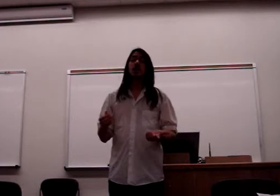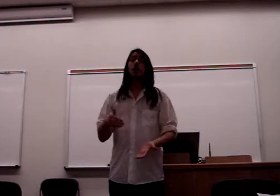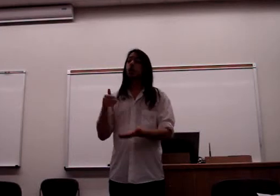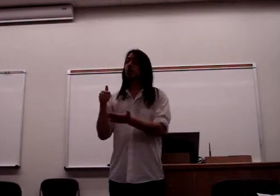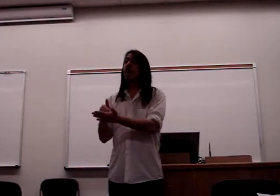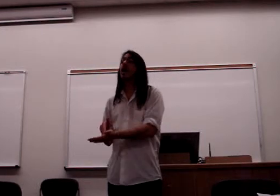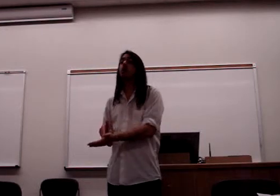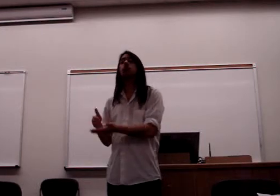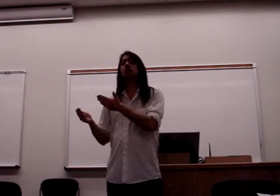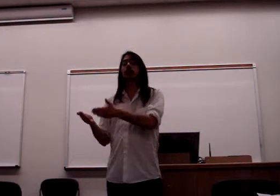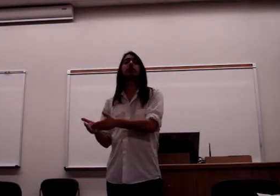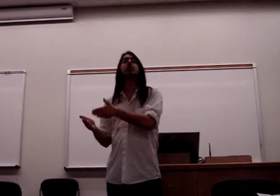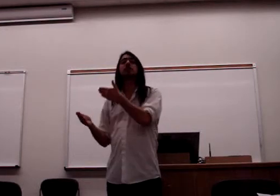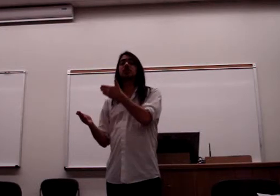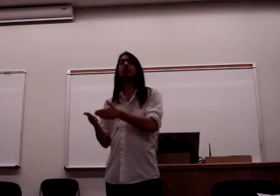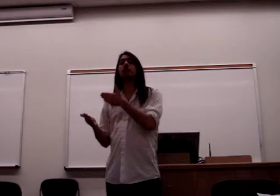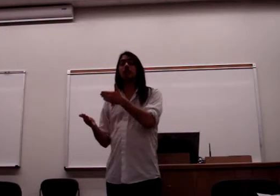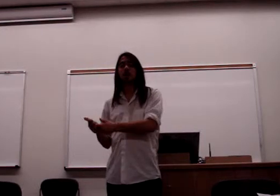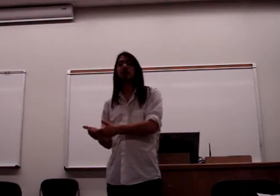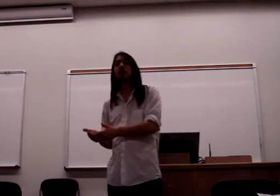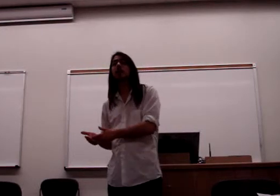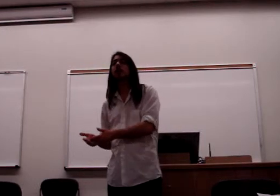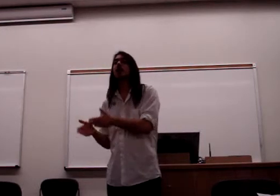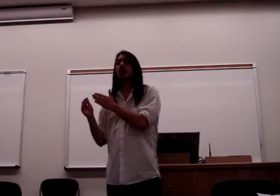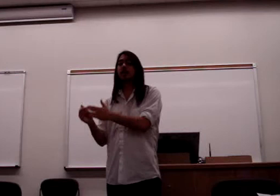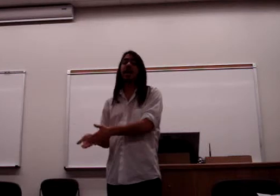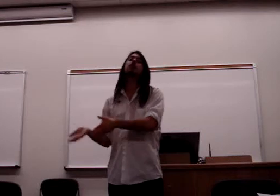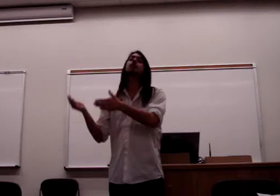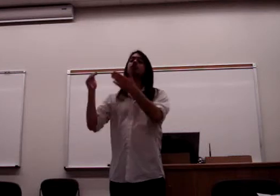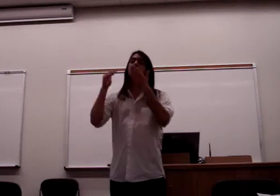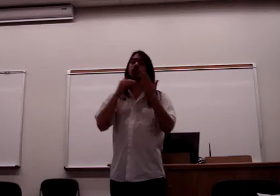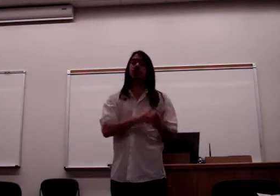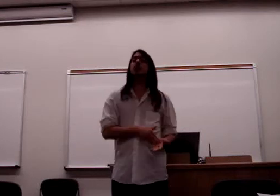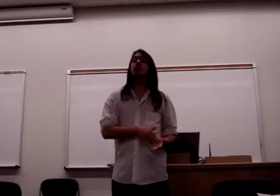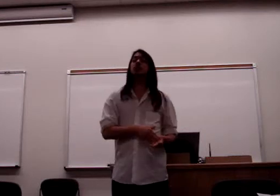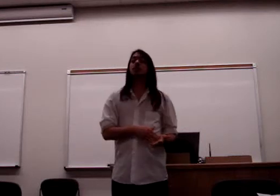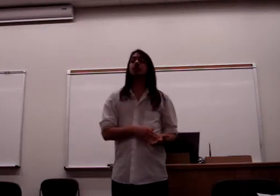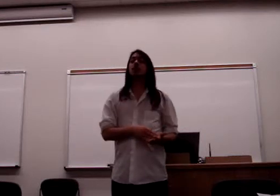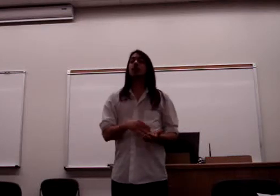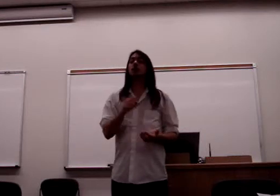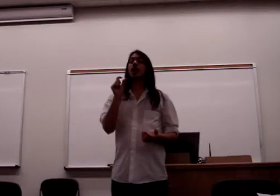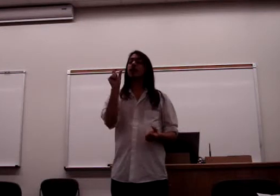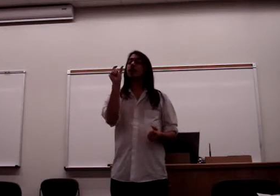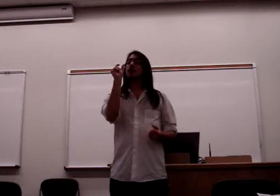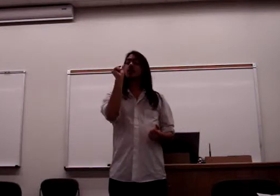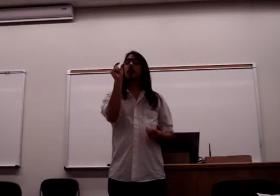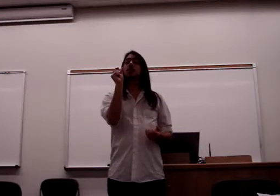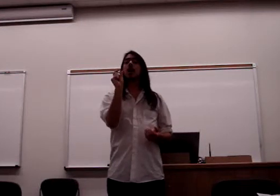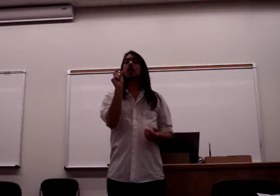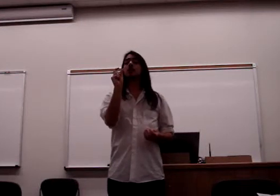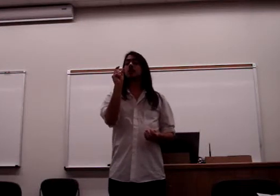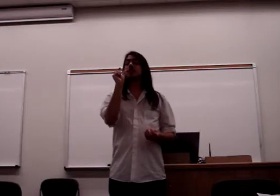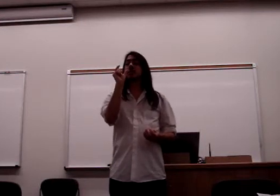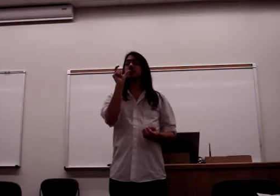or Mao, who declares himself the party against the revisionists, right? Sometimes, this